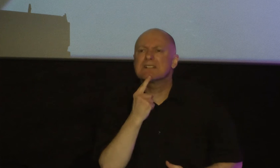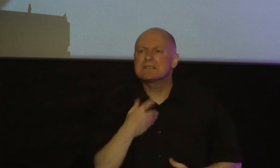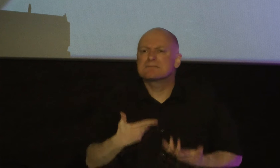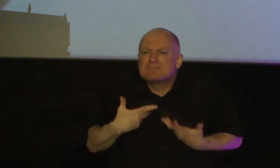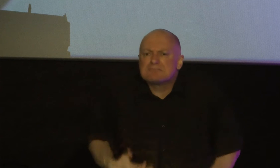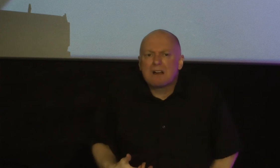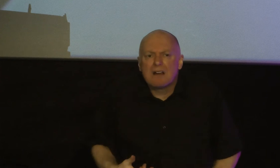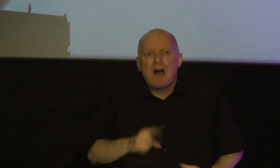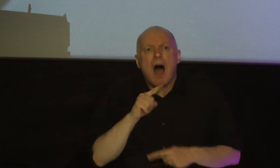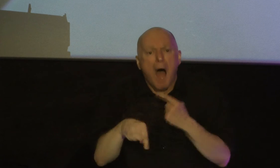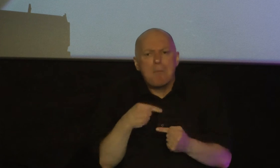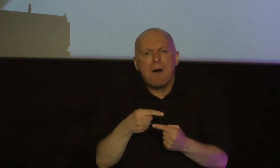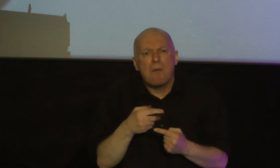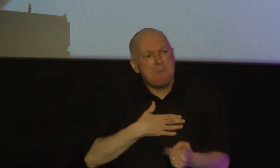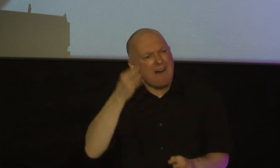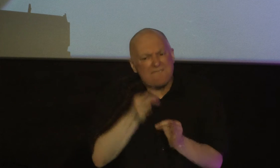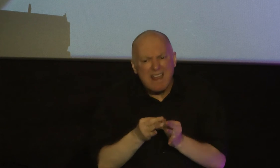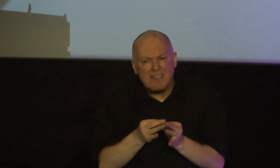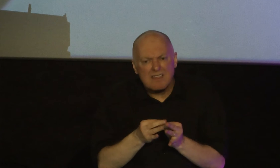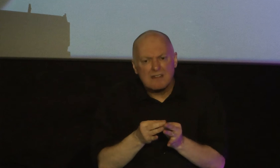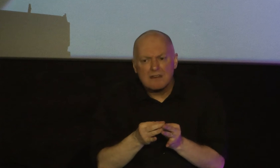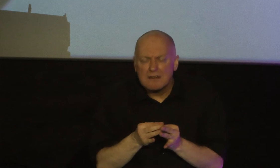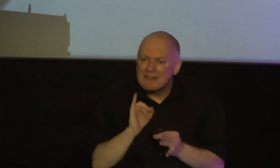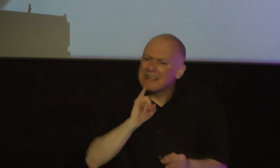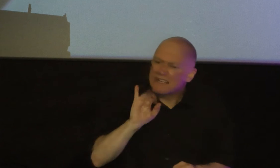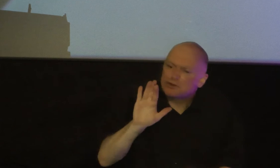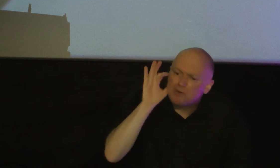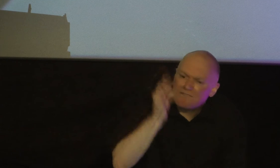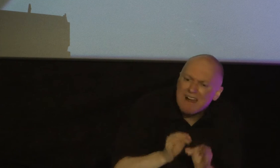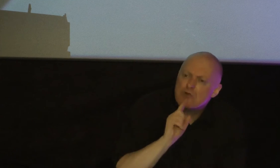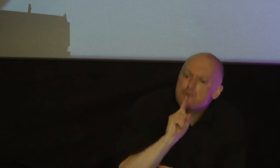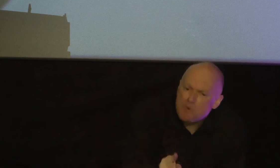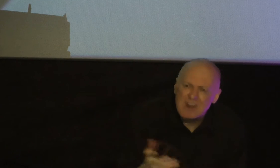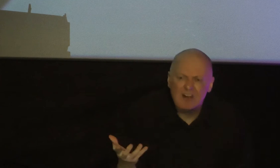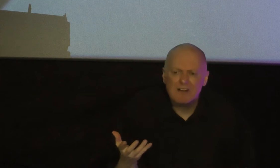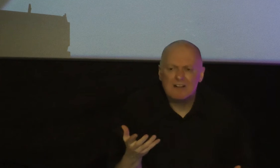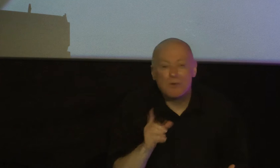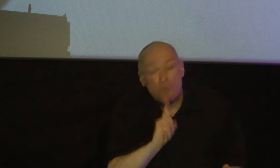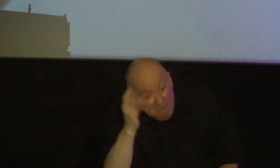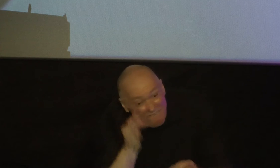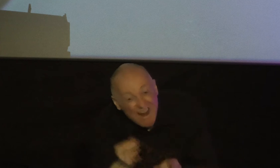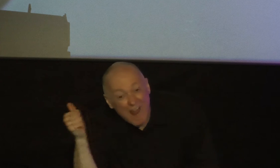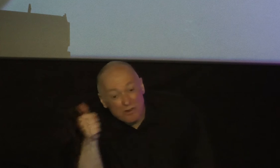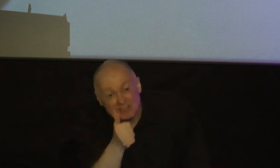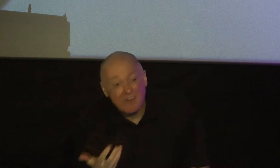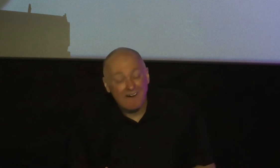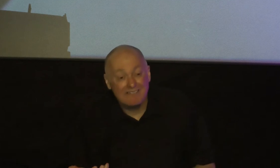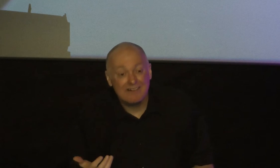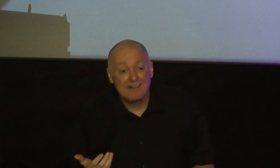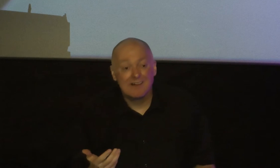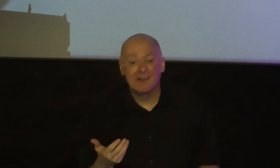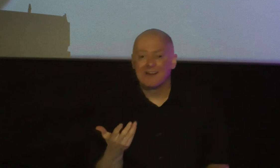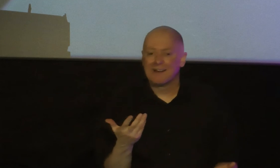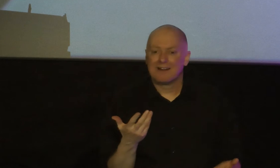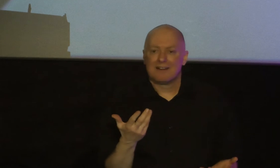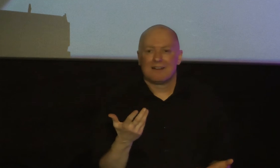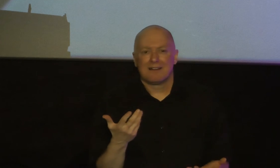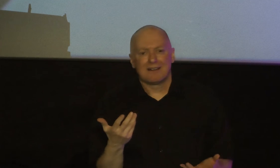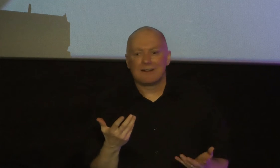about this faith is it real is it authentic is it sincere sincere faith and real faith is seen in the way that we act